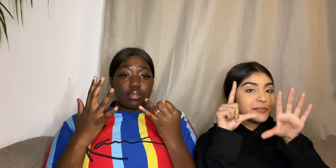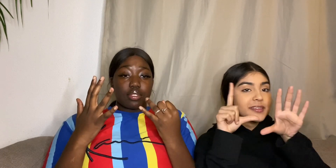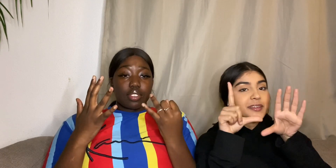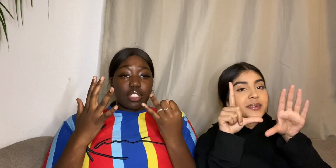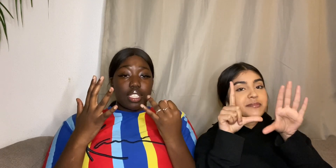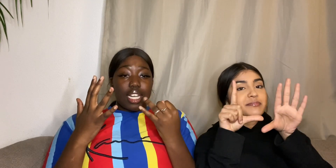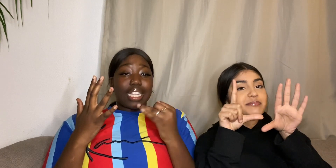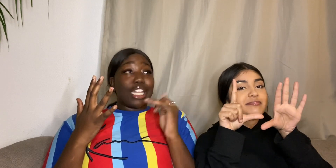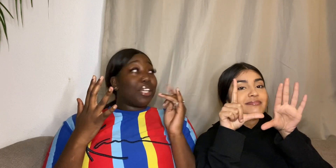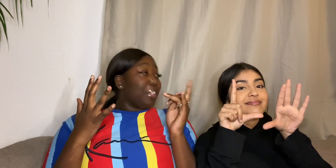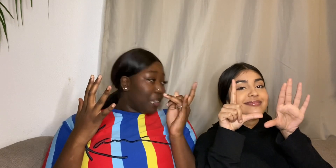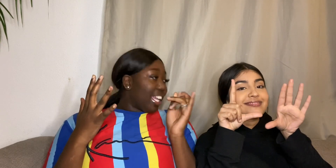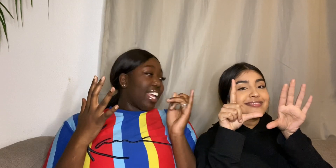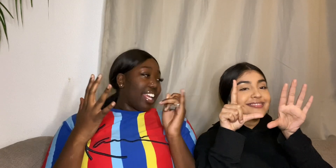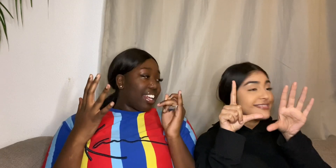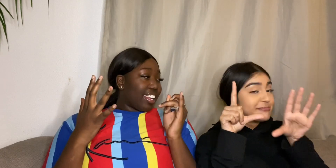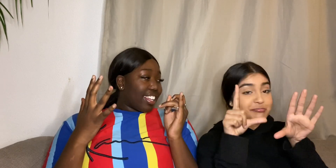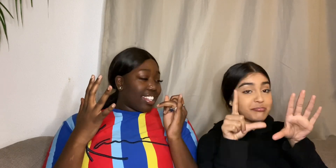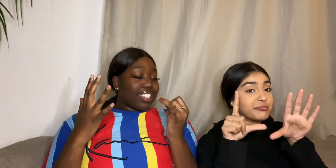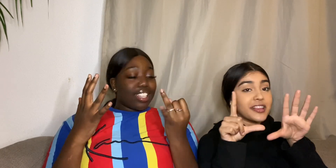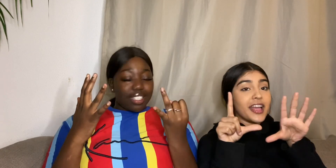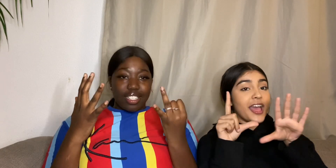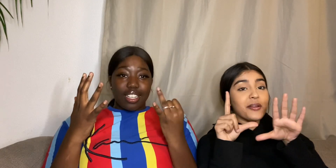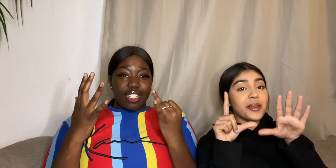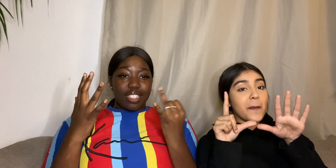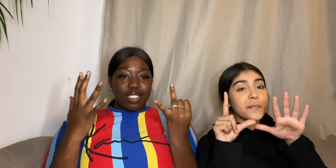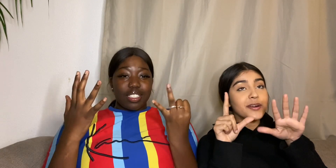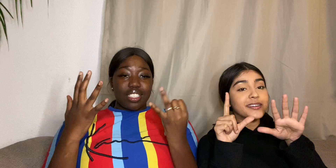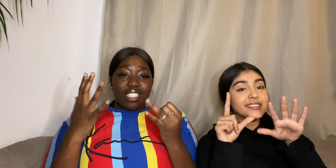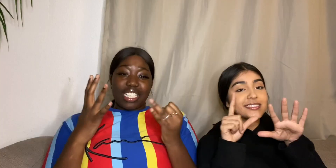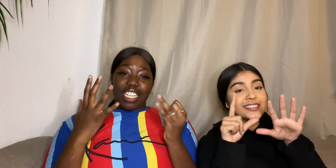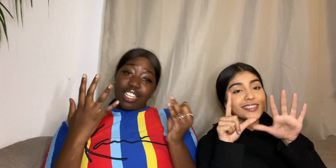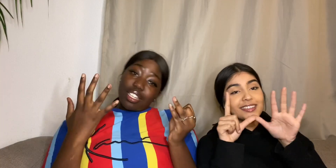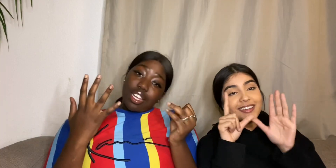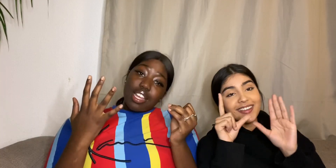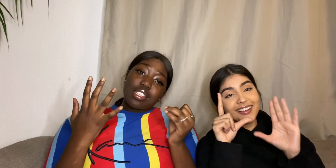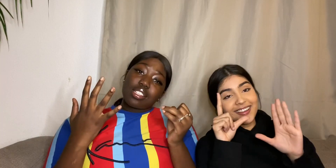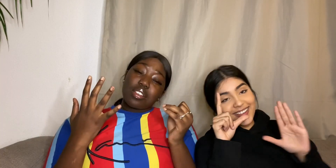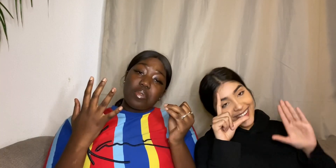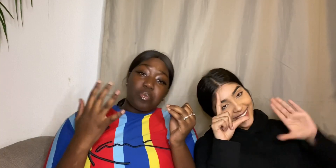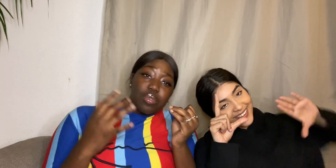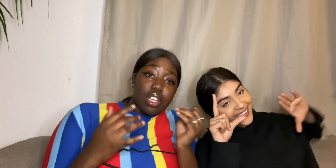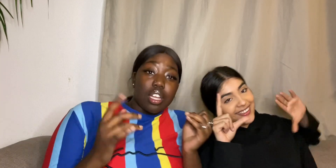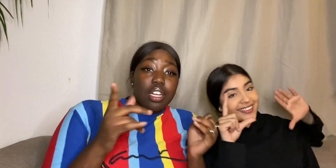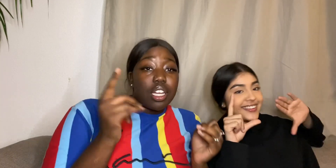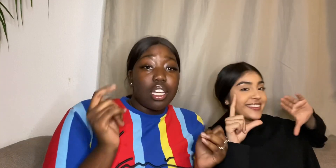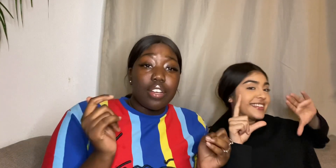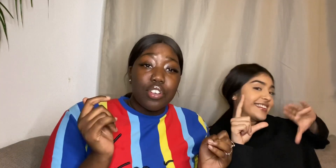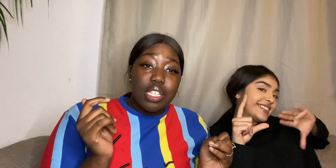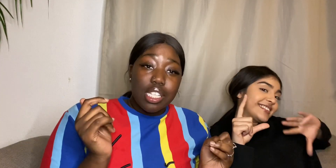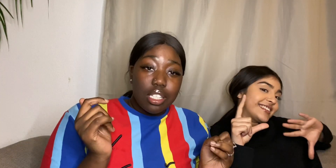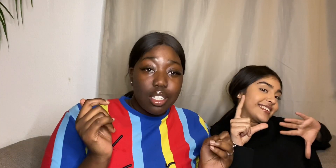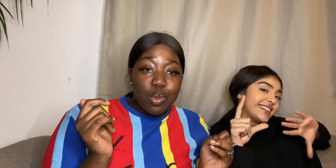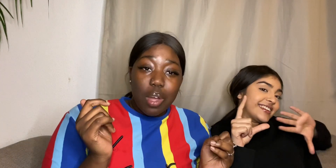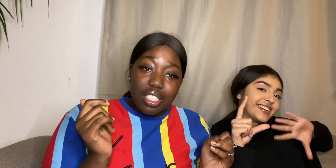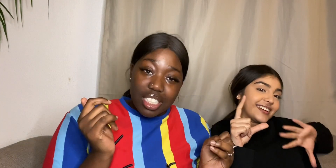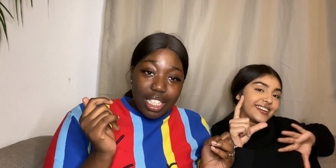i think you did i don't know yes if your sister is watching this